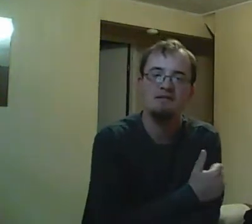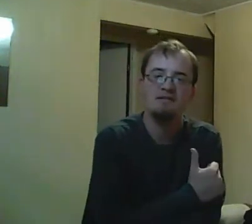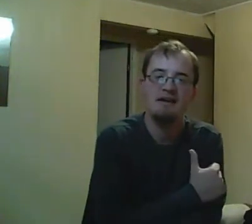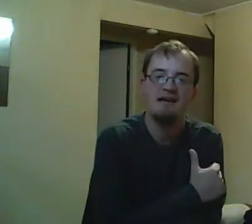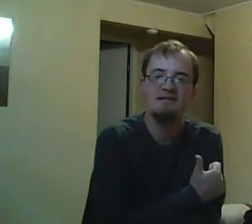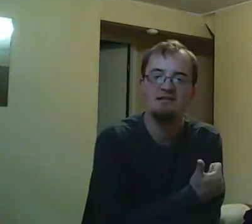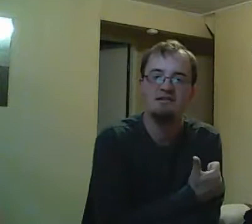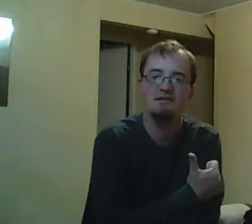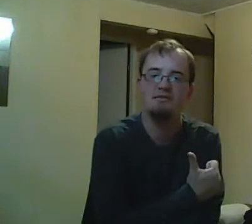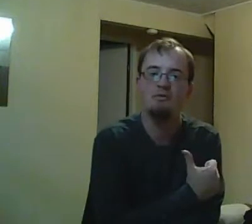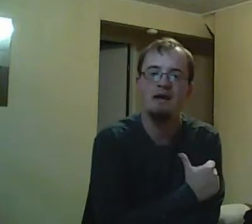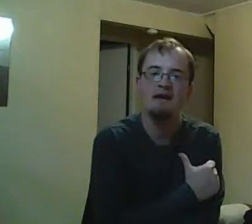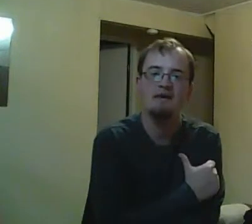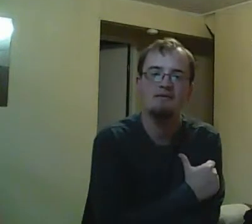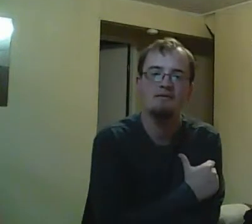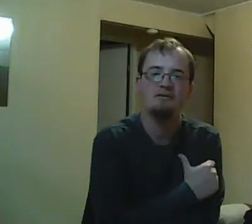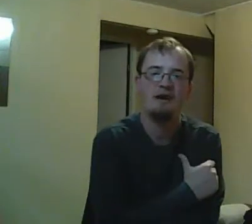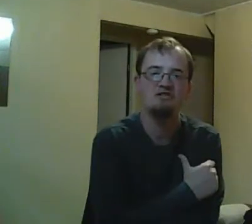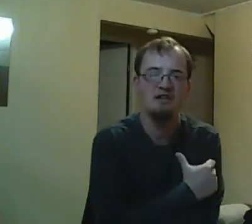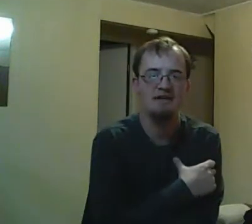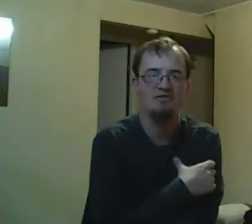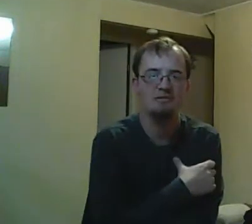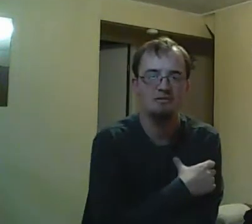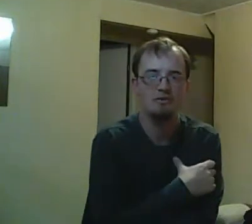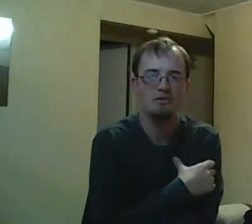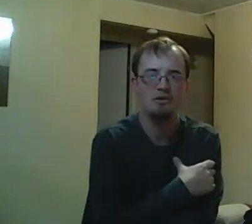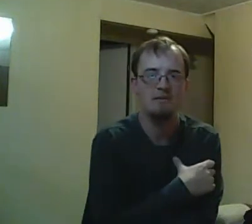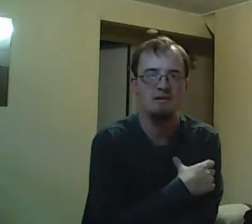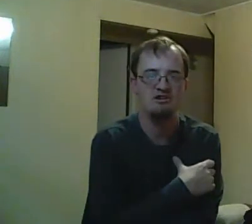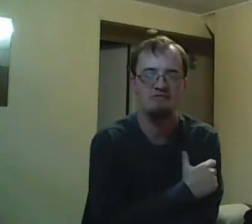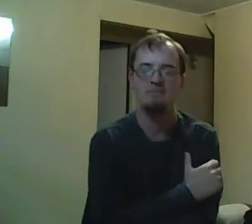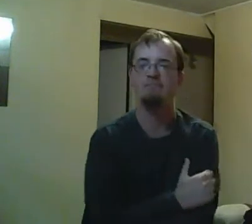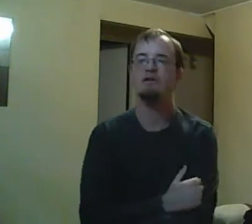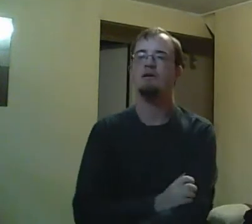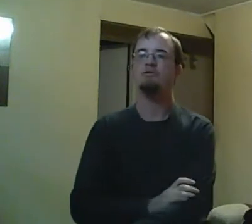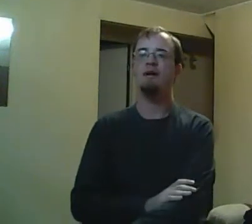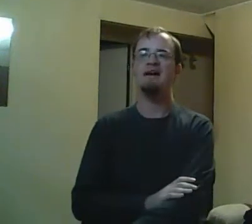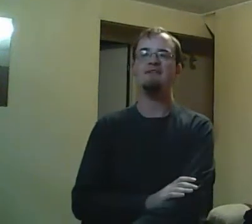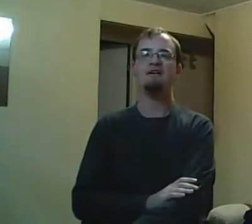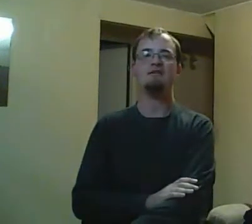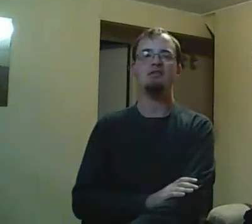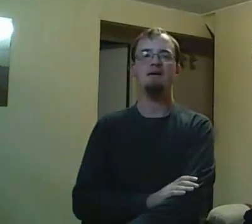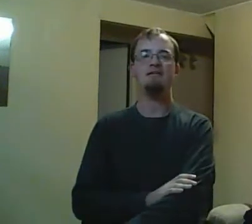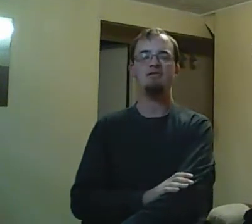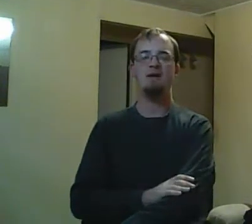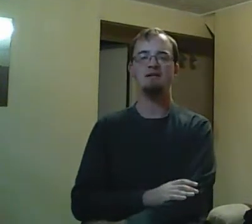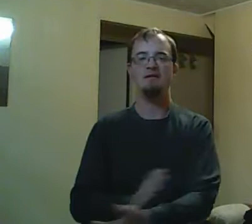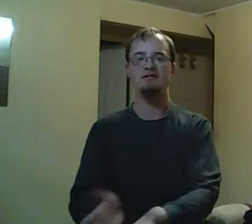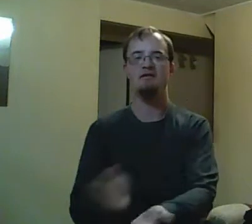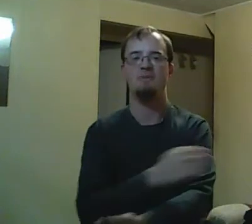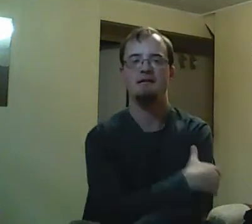accident and nearly dies. But Tyler, thank goodness for his heart, saves him. Because that's what he does. He's a lifeguard.